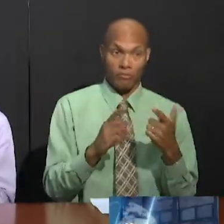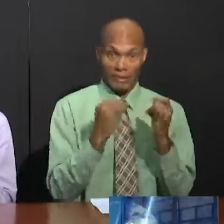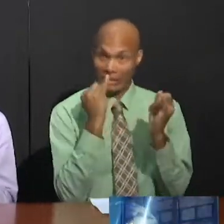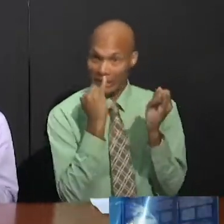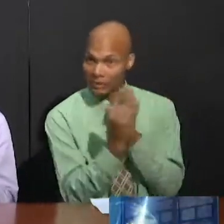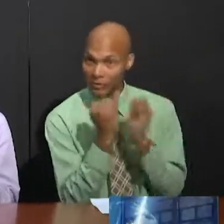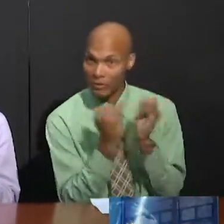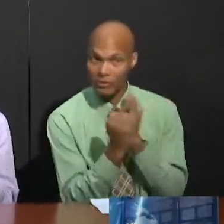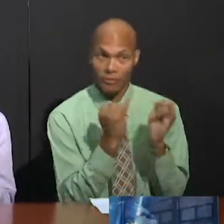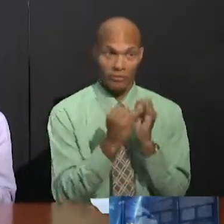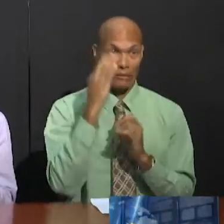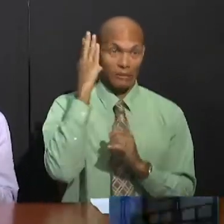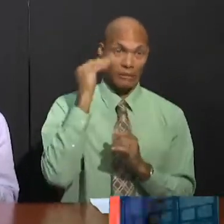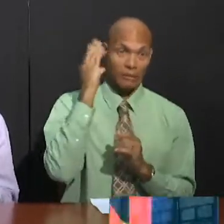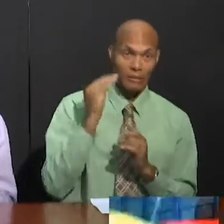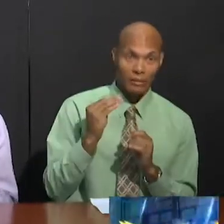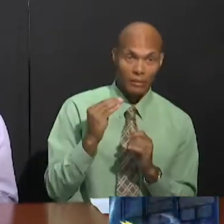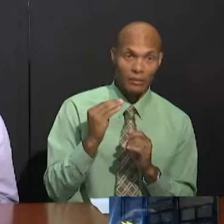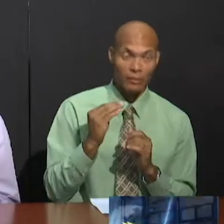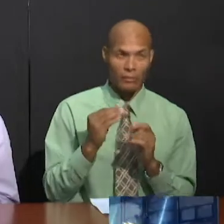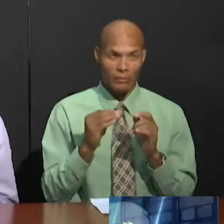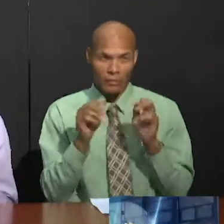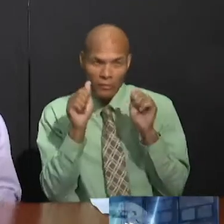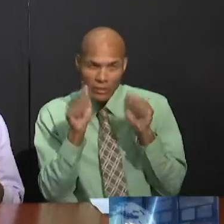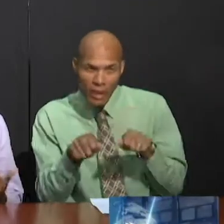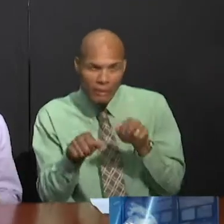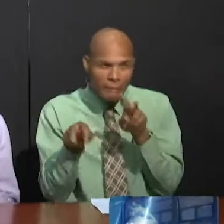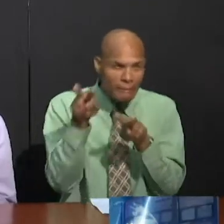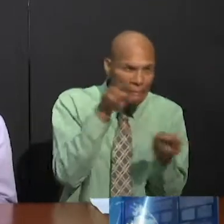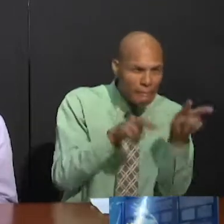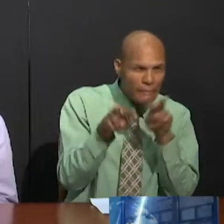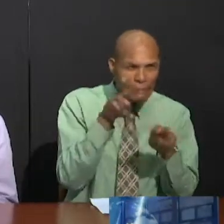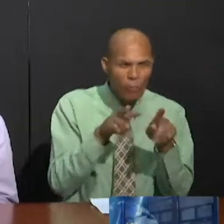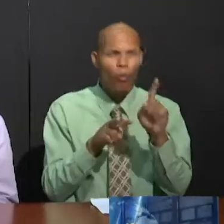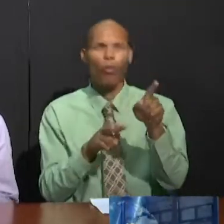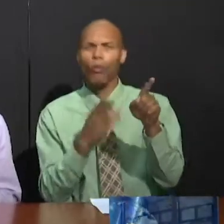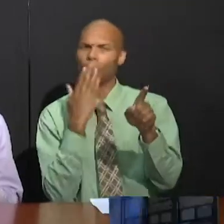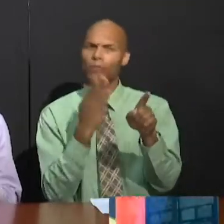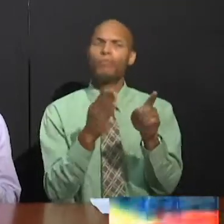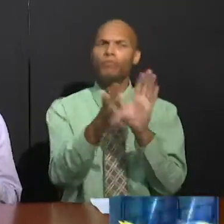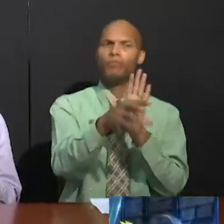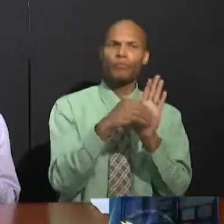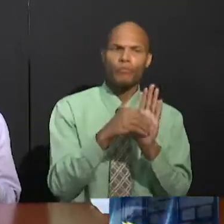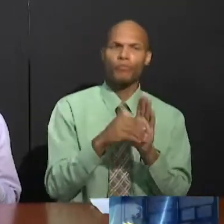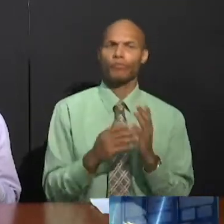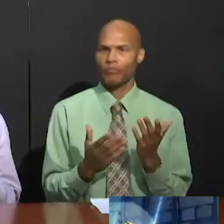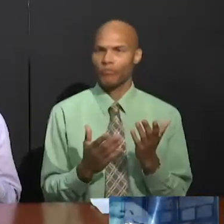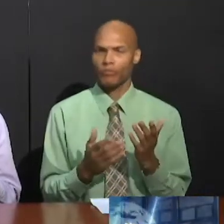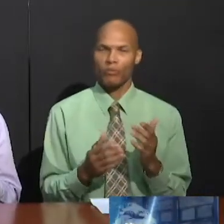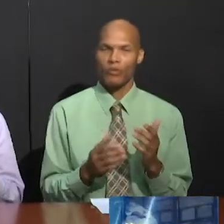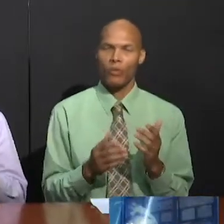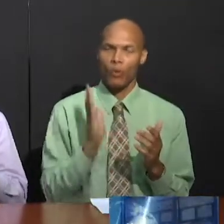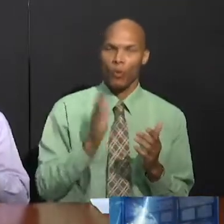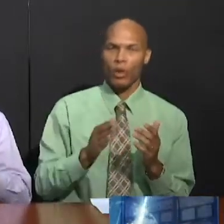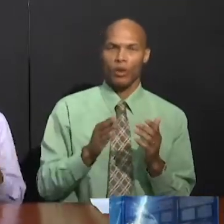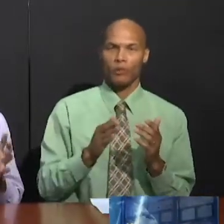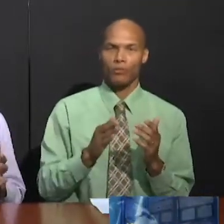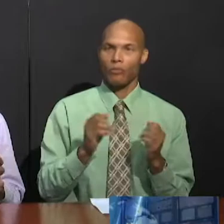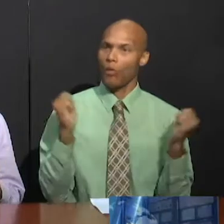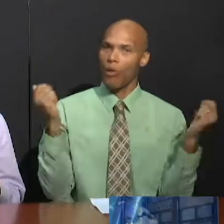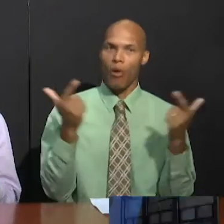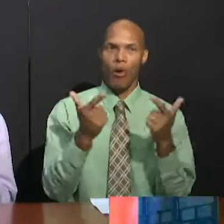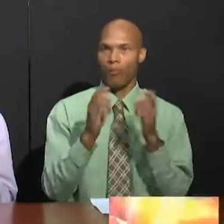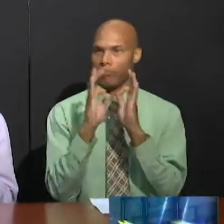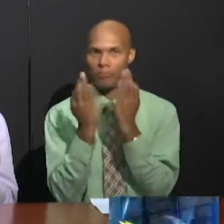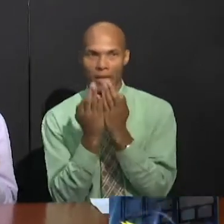ones who are trying to set a good example in imitating the faith of these Bible characters. And so it will be an excellent example for the entire